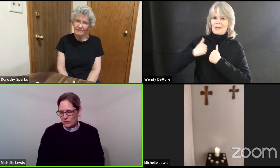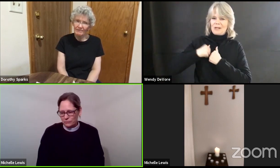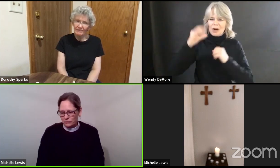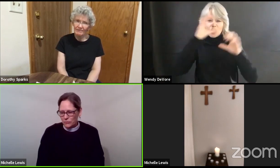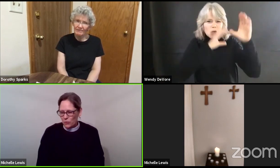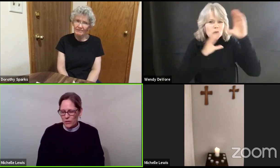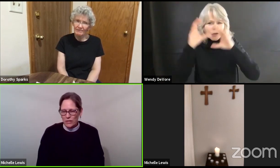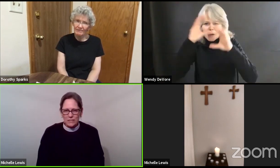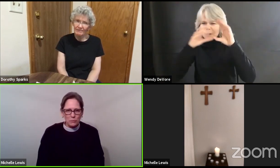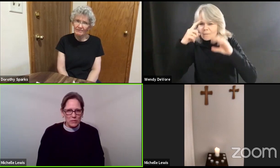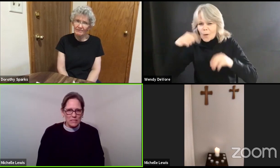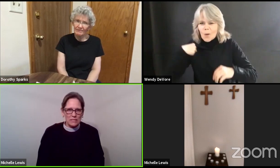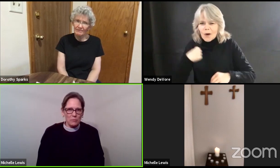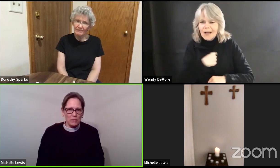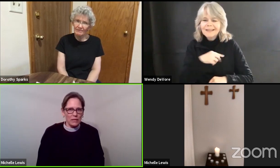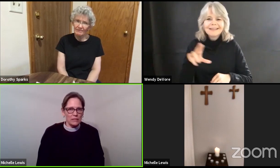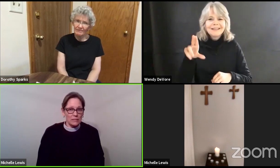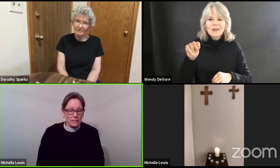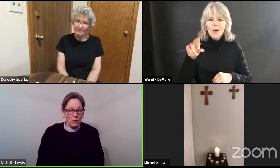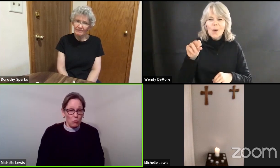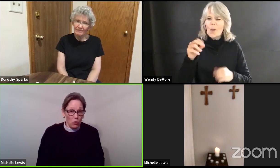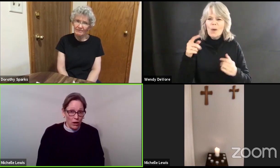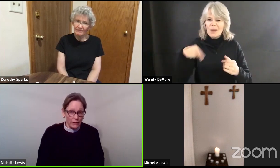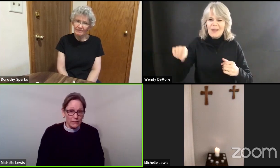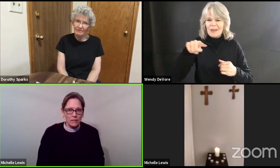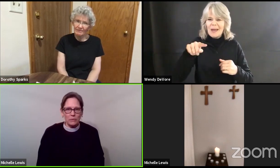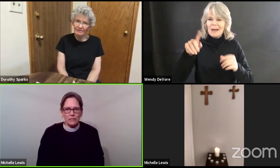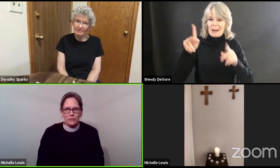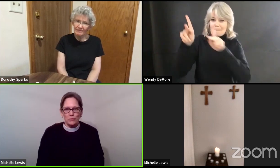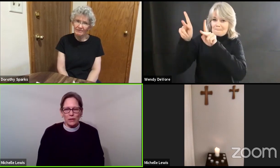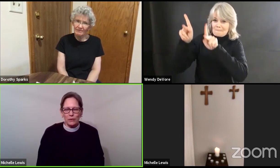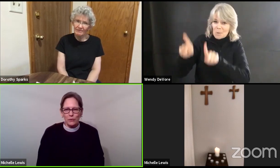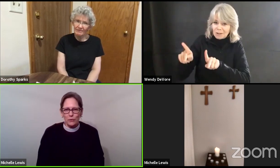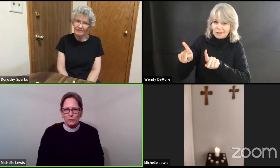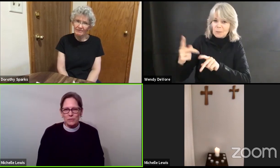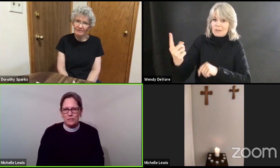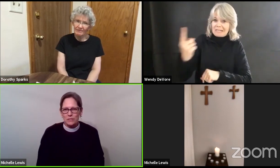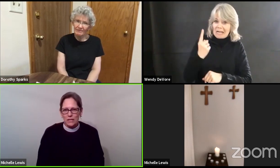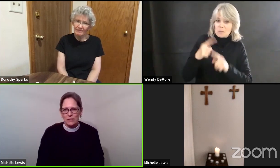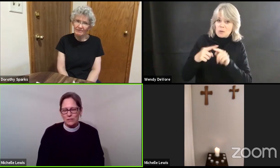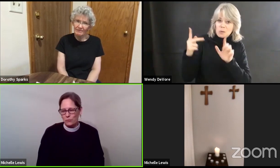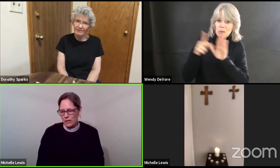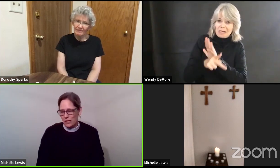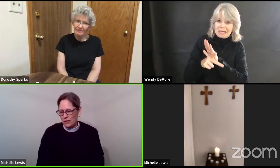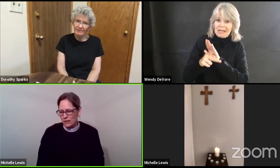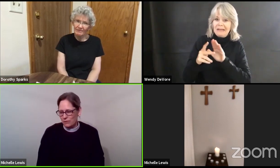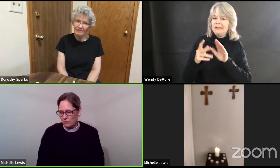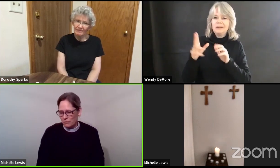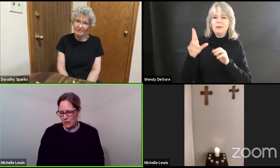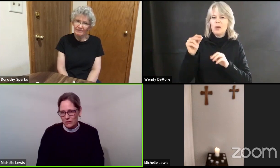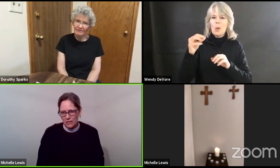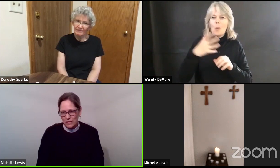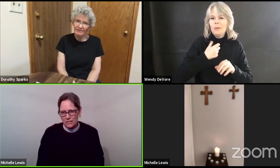or that someone is coming someone is coming to our homes to take us away and kill us